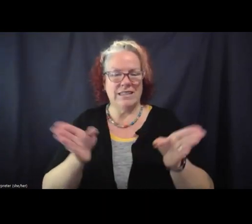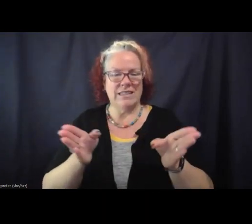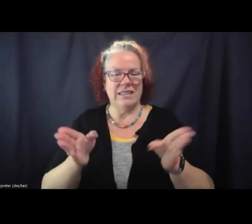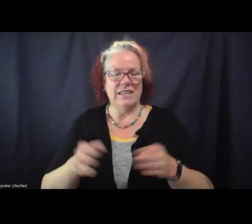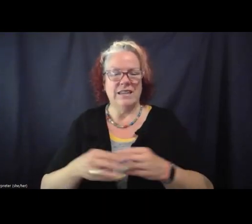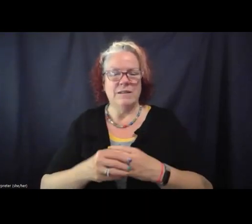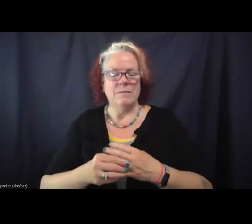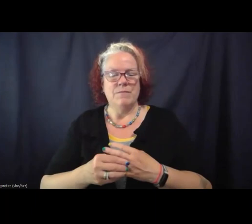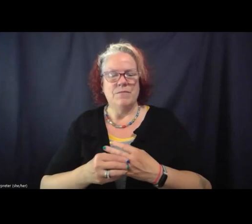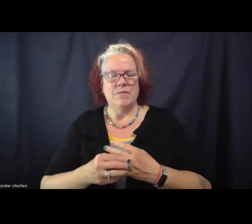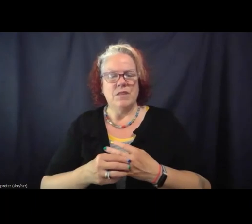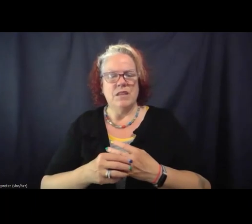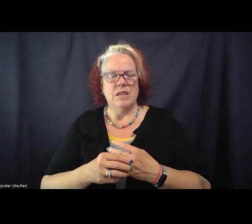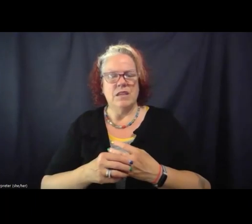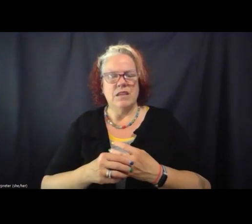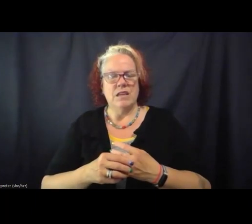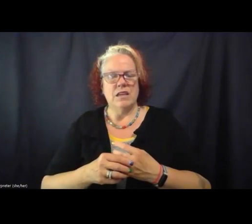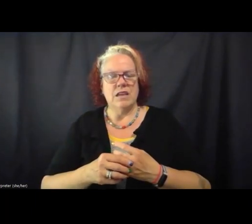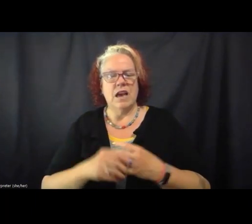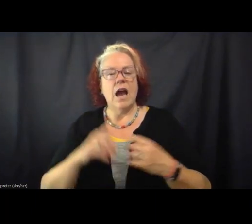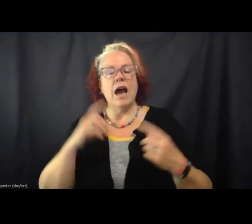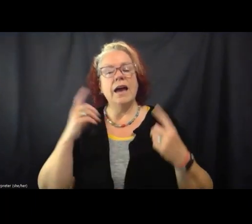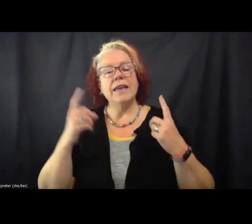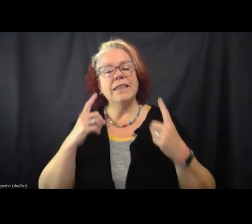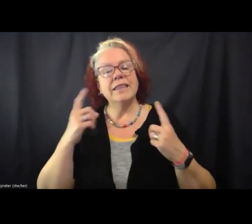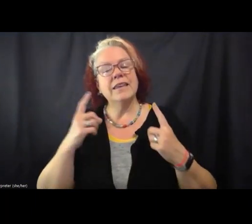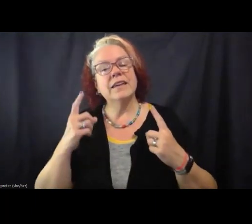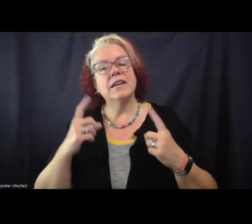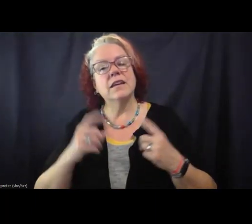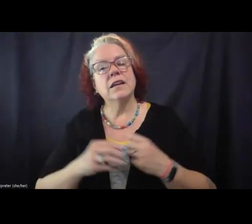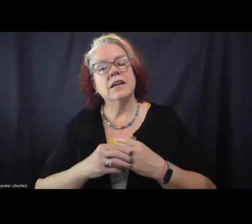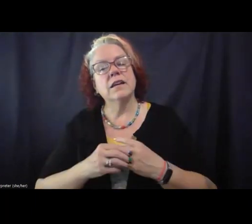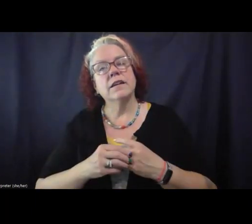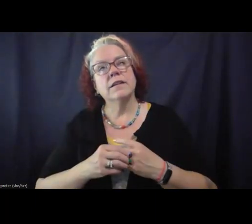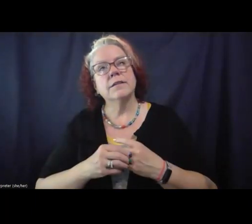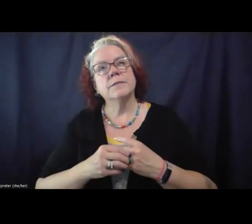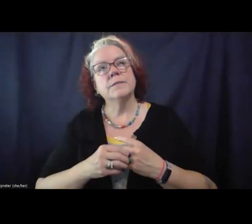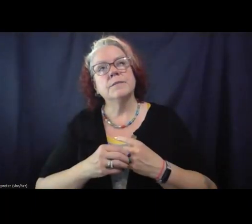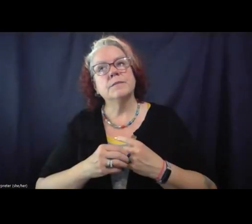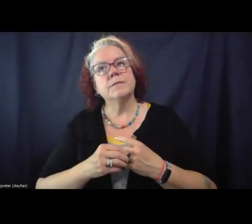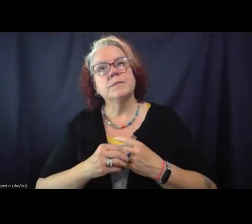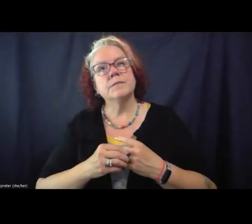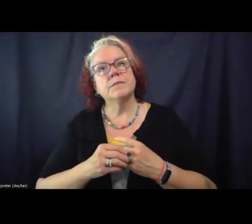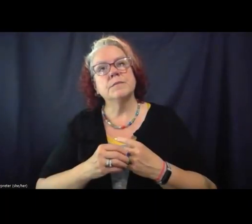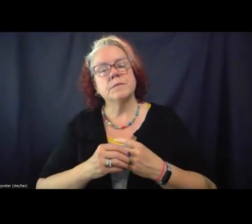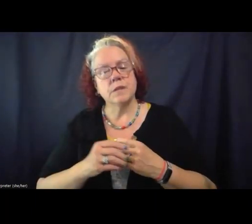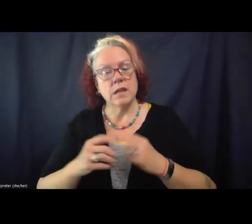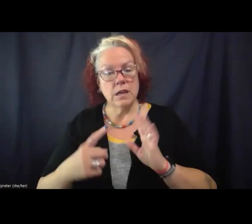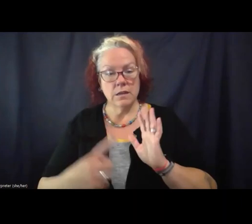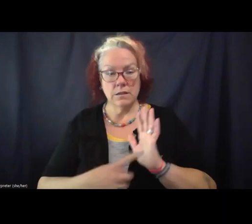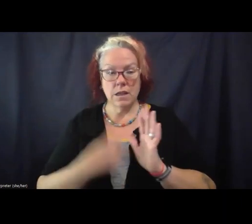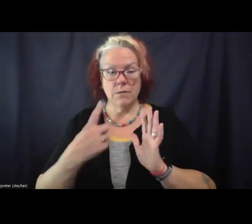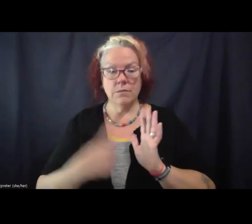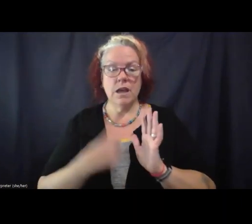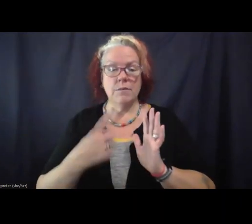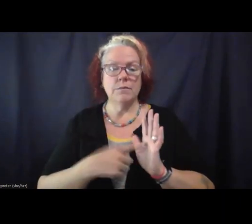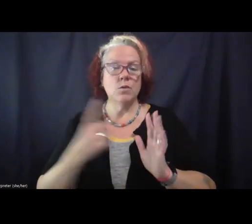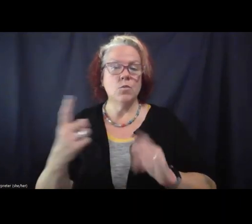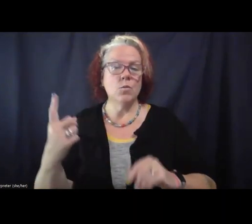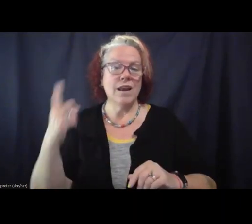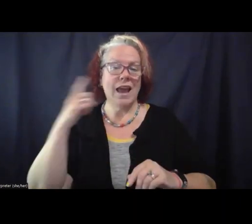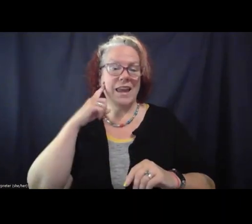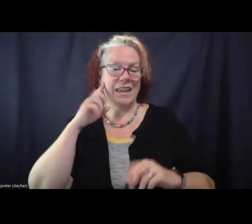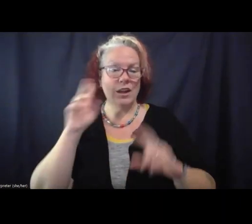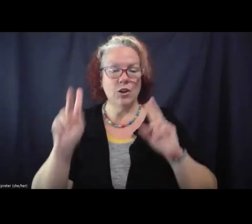is that I think, you know, uh, there's sometimes when I, when I hear folks that